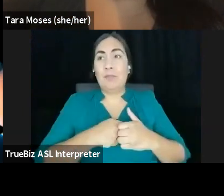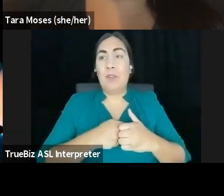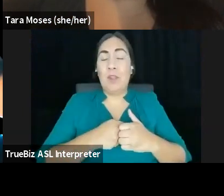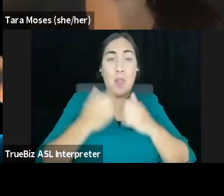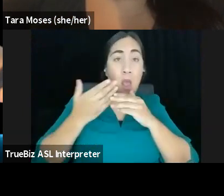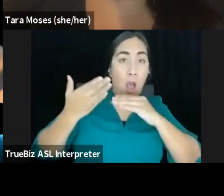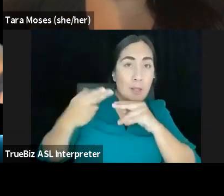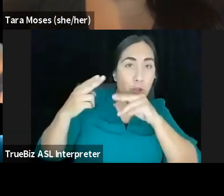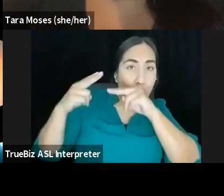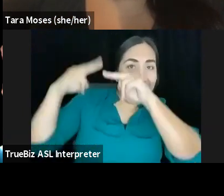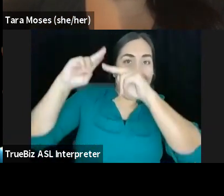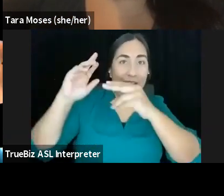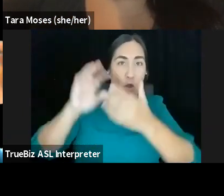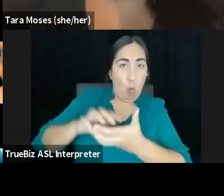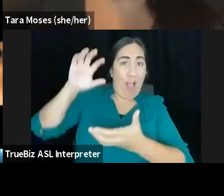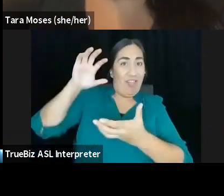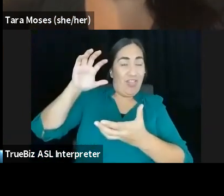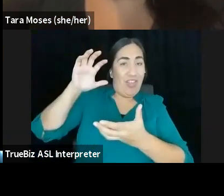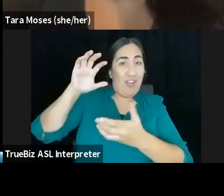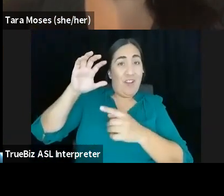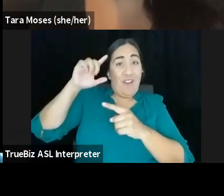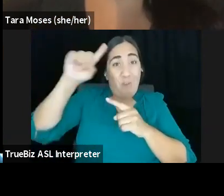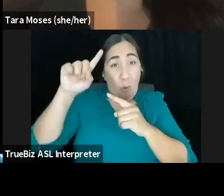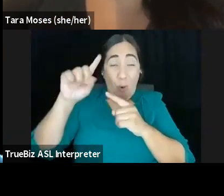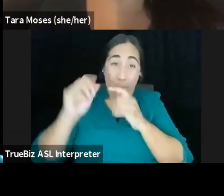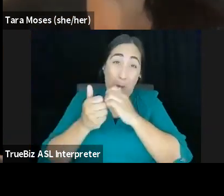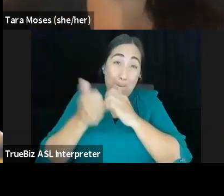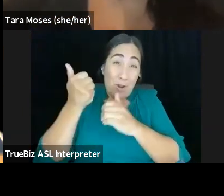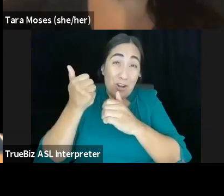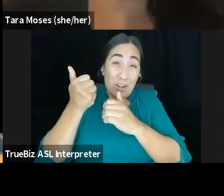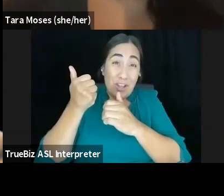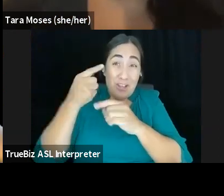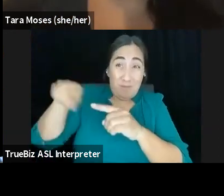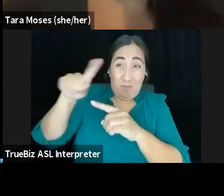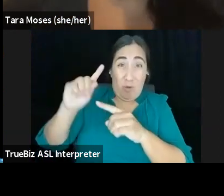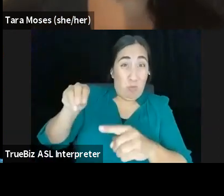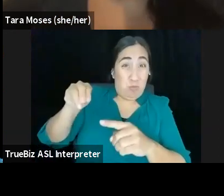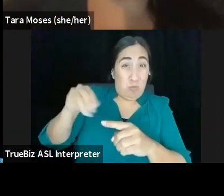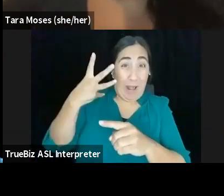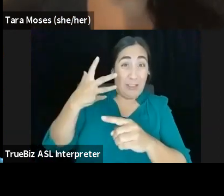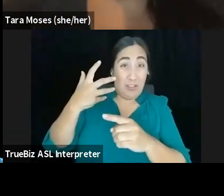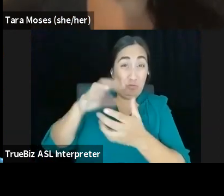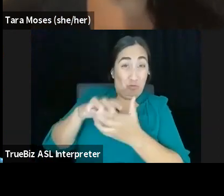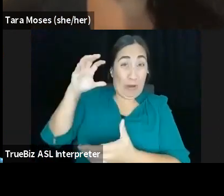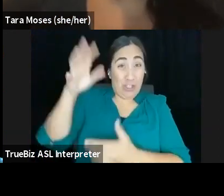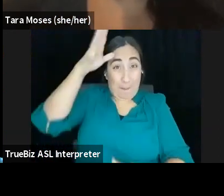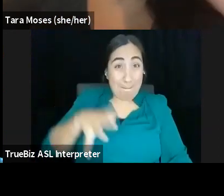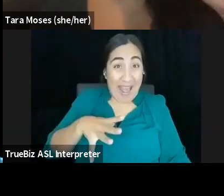in the hands of, uh, predominantly rich white men. Um, and, and like, if we're trying